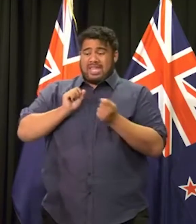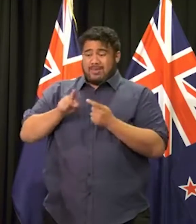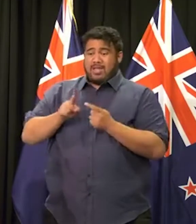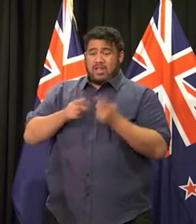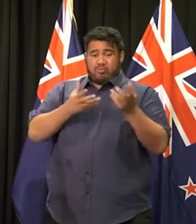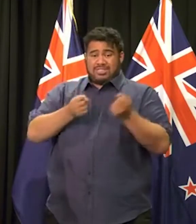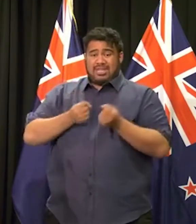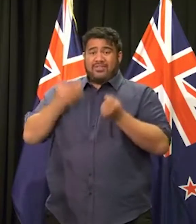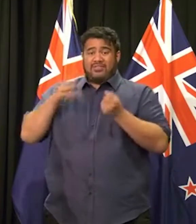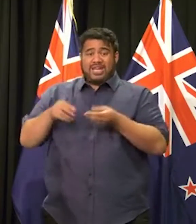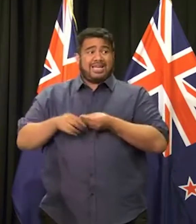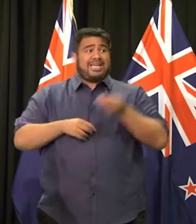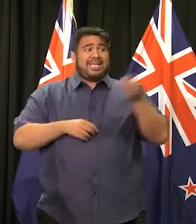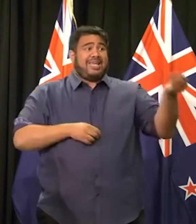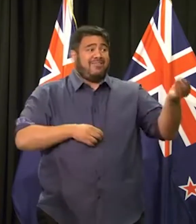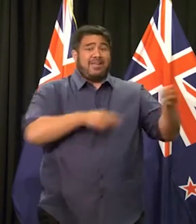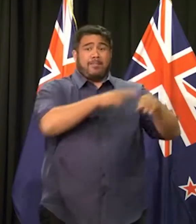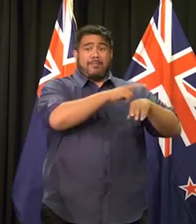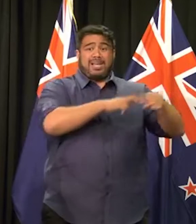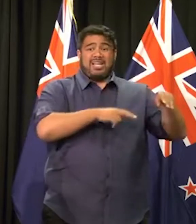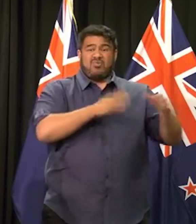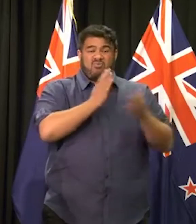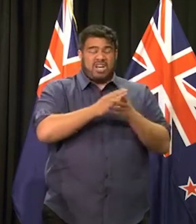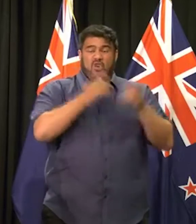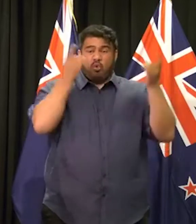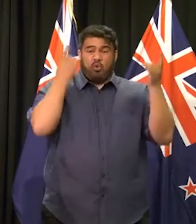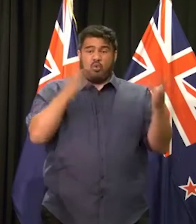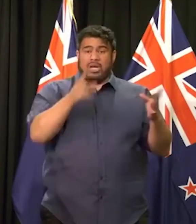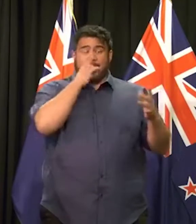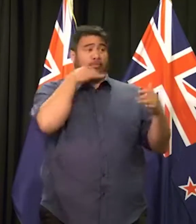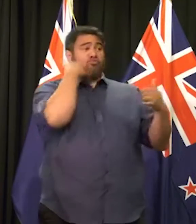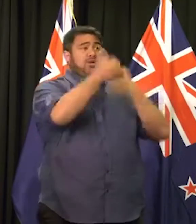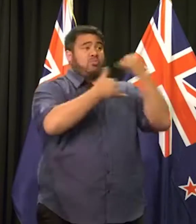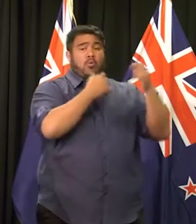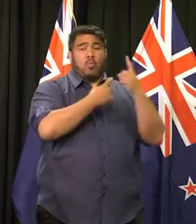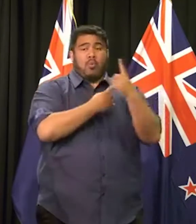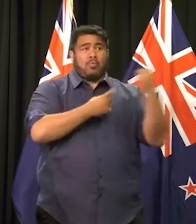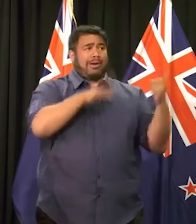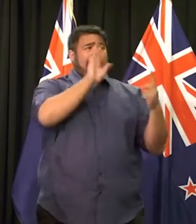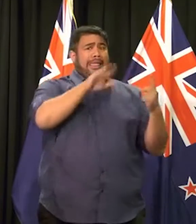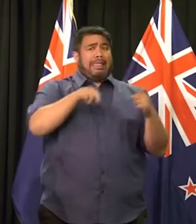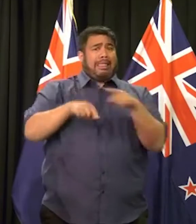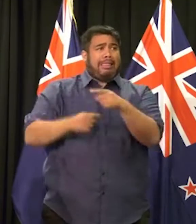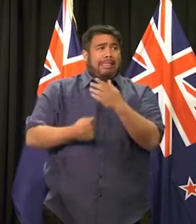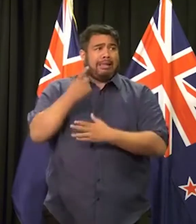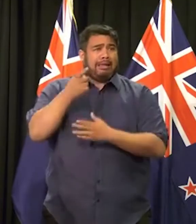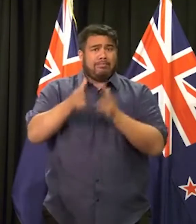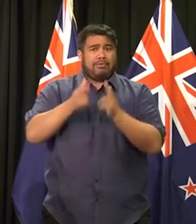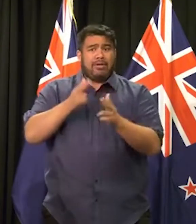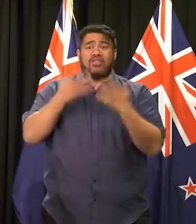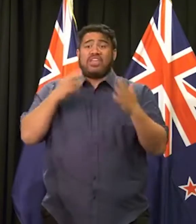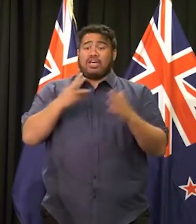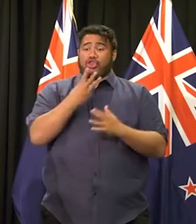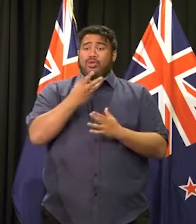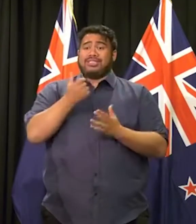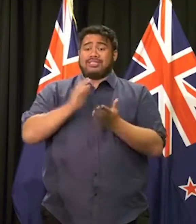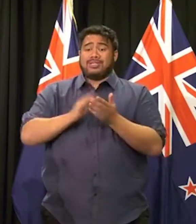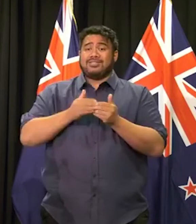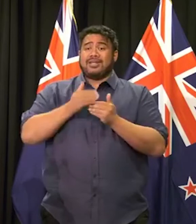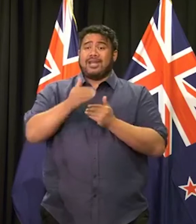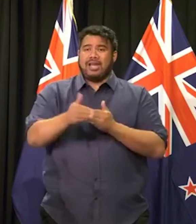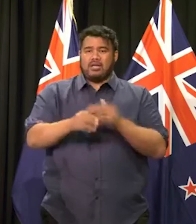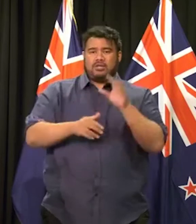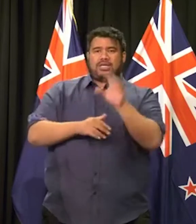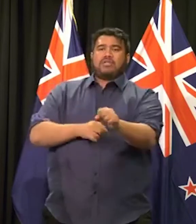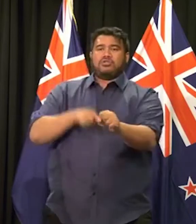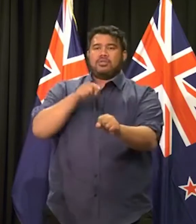on, they were already receiving those one-one calls. And responding. And someone was then taken into custody within 36 minutes. Why didn't your office